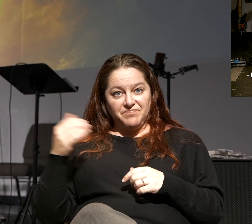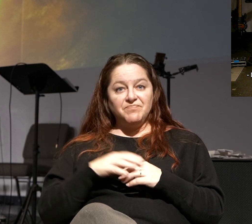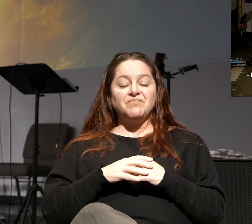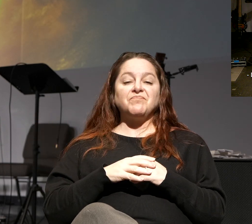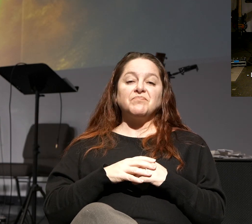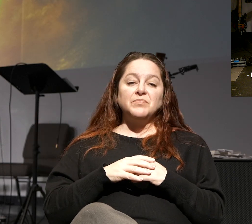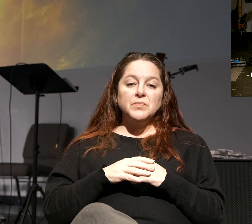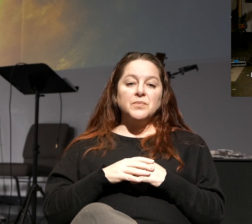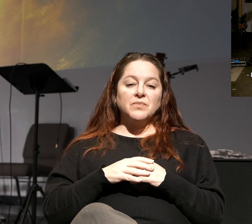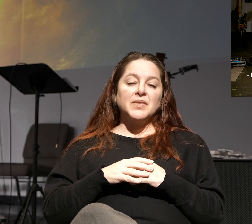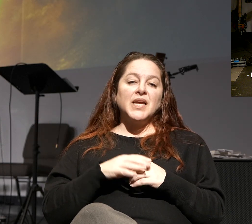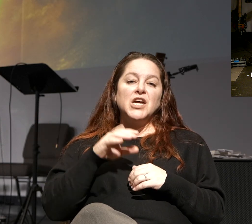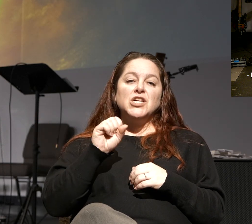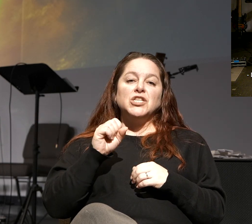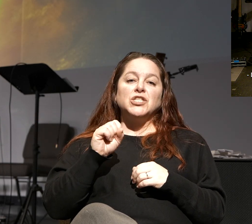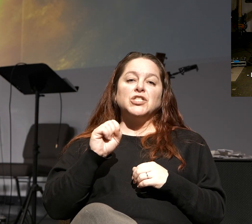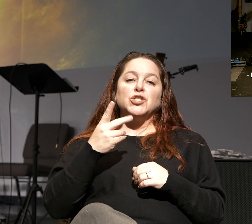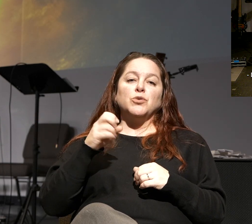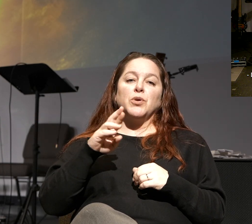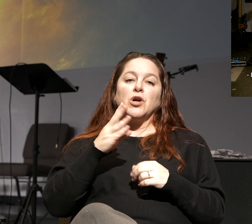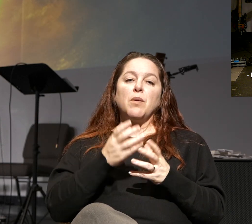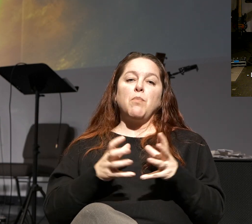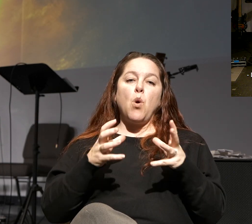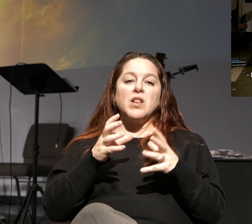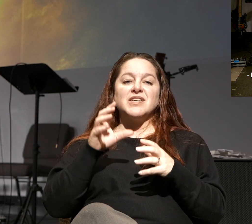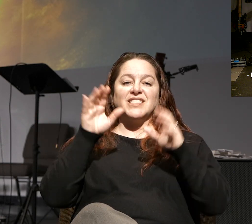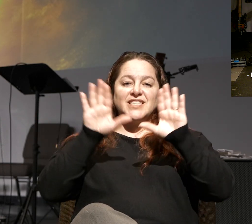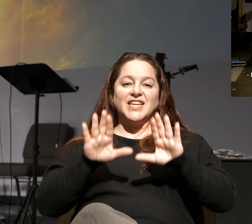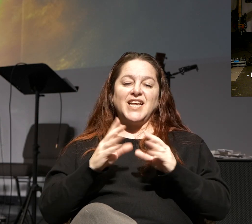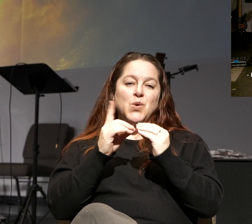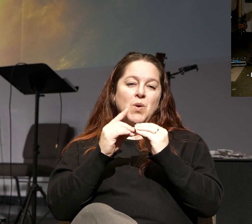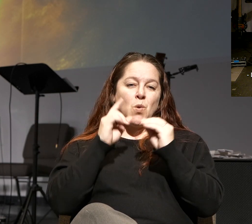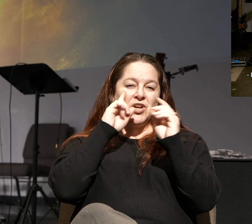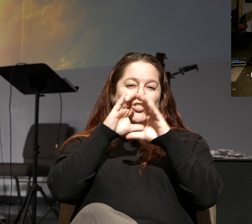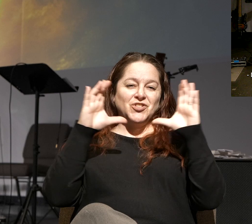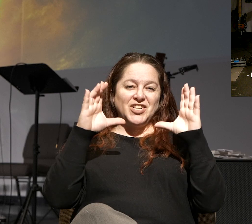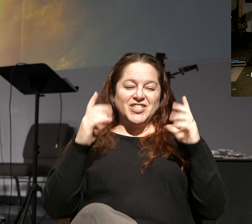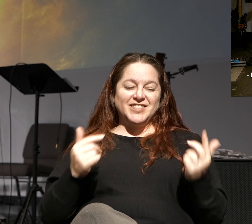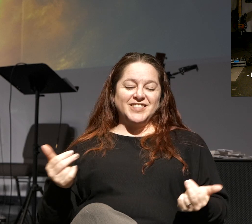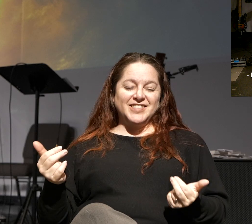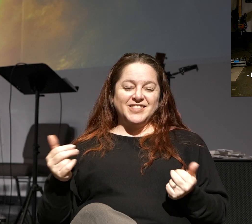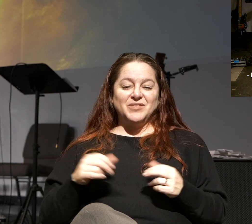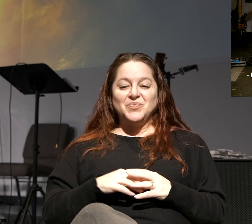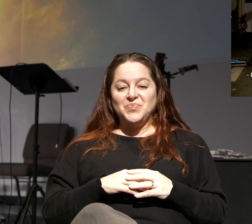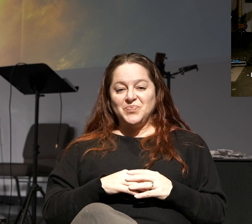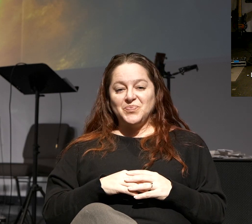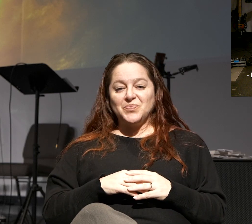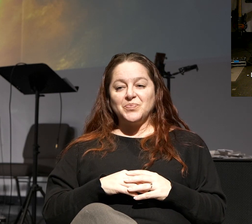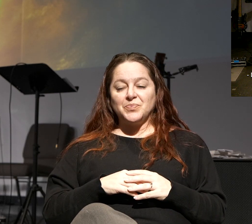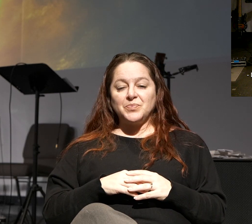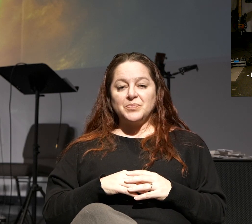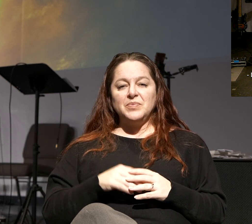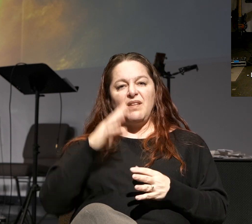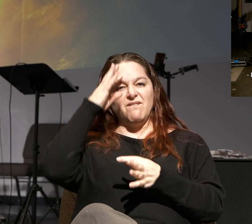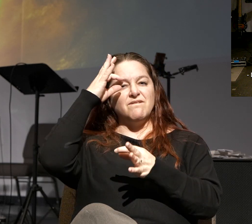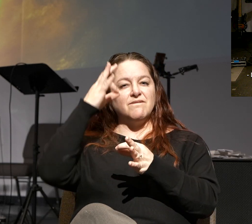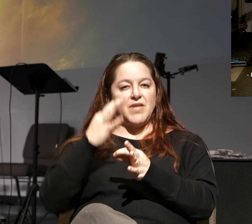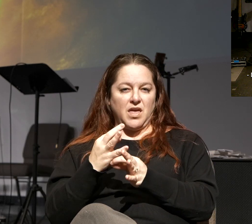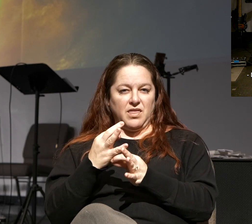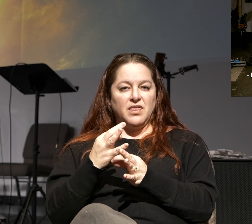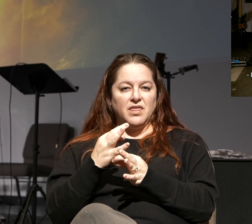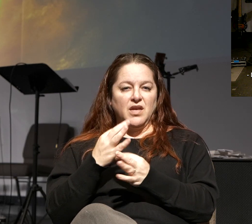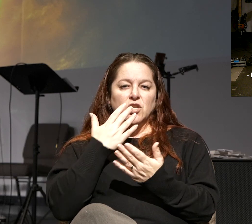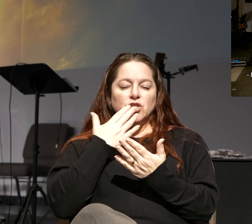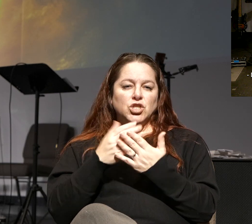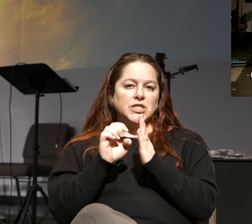Now, since it is Super Bowl Sunday, let me give you one last illustration here, okay, of this faith. I think this is a really great